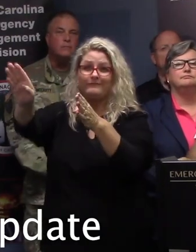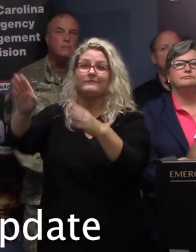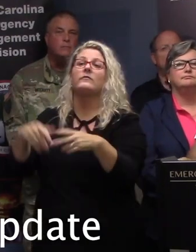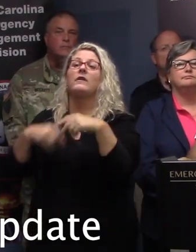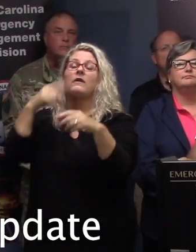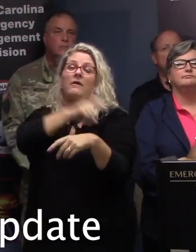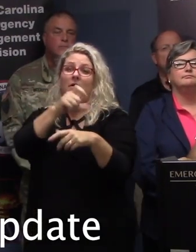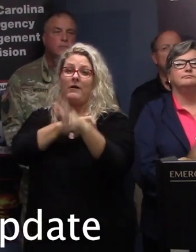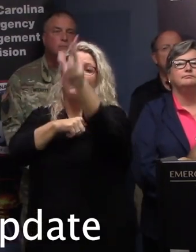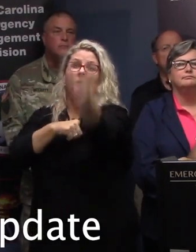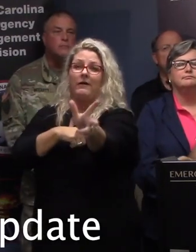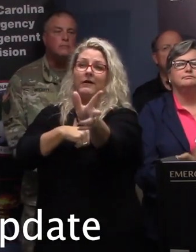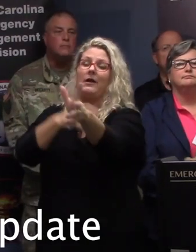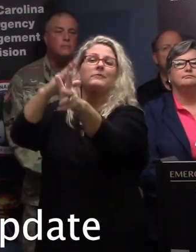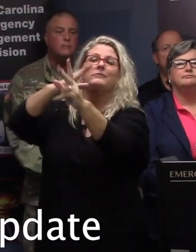interchange.